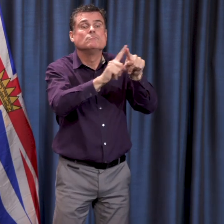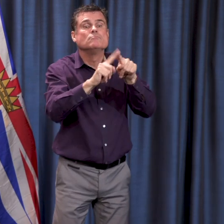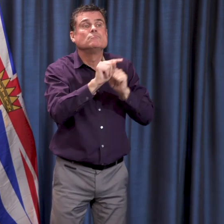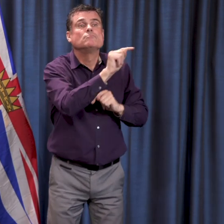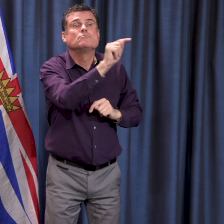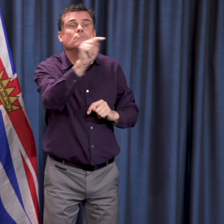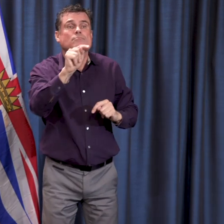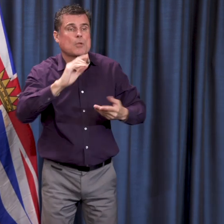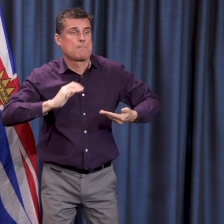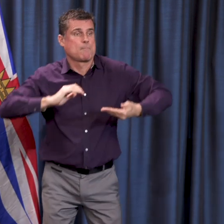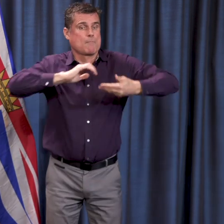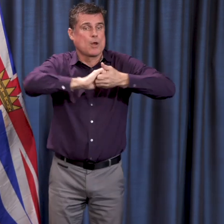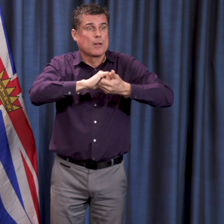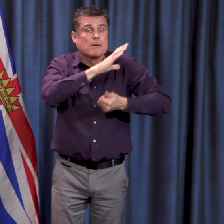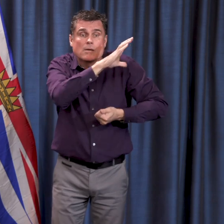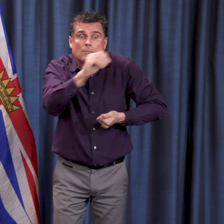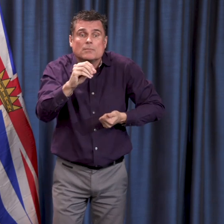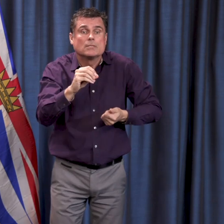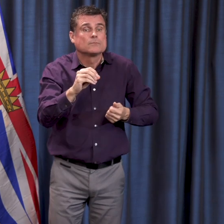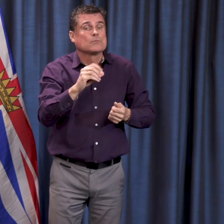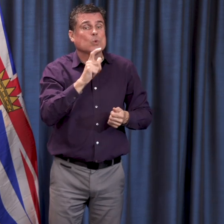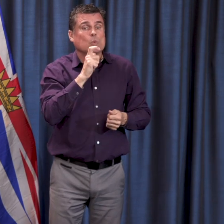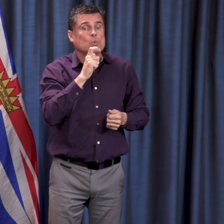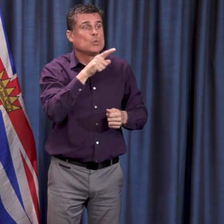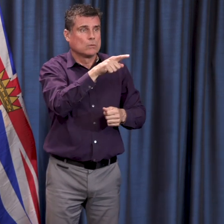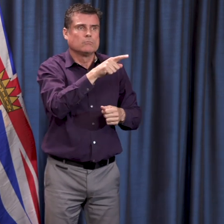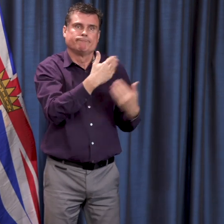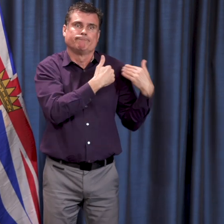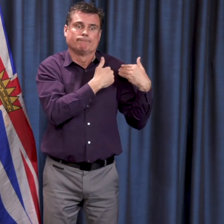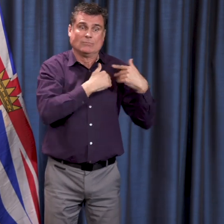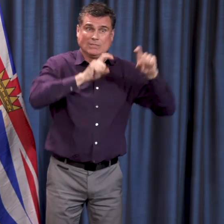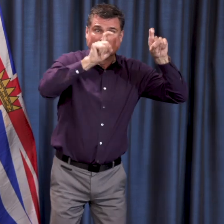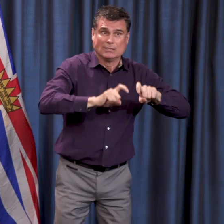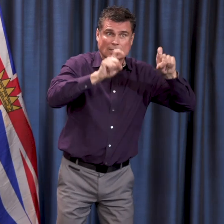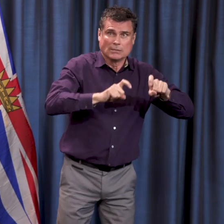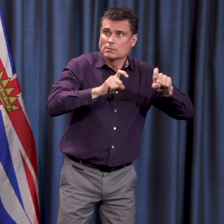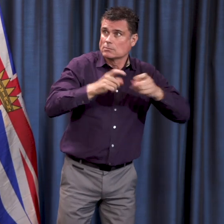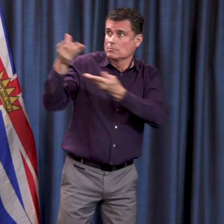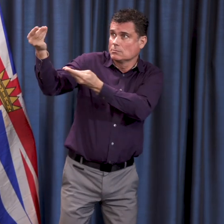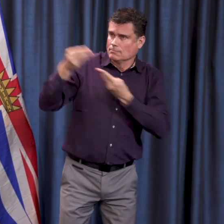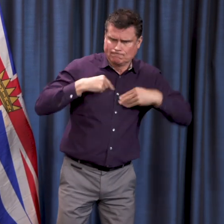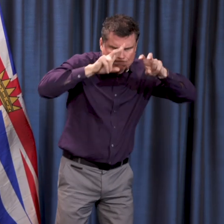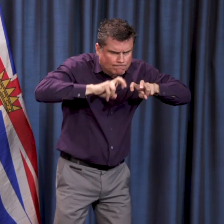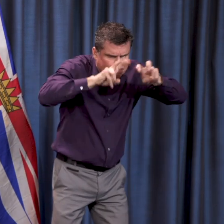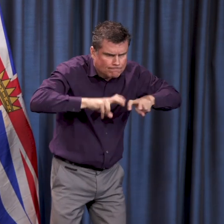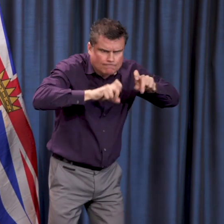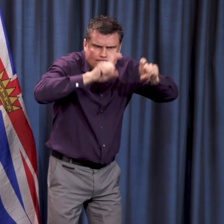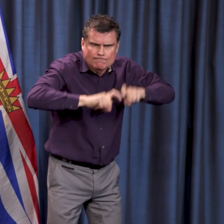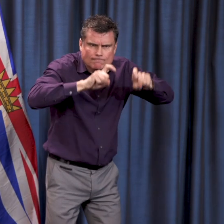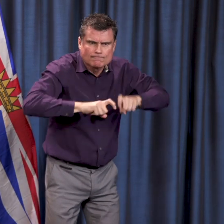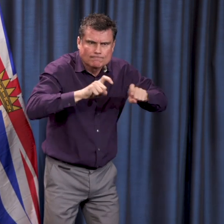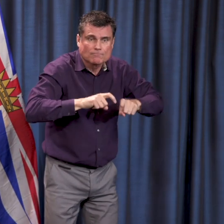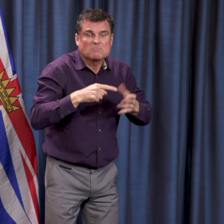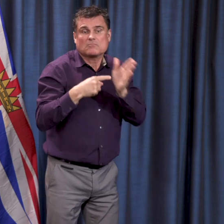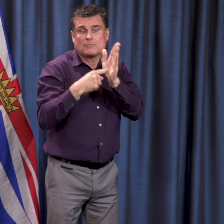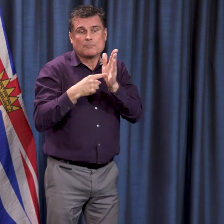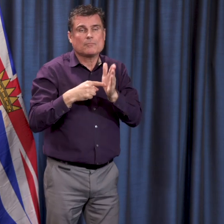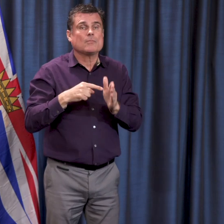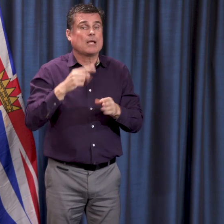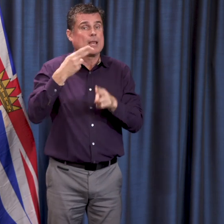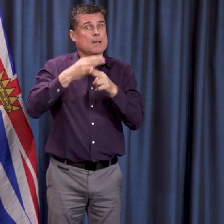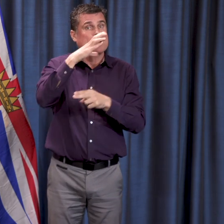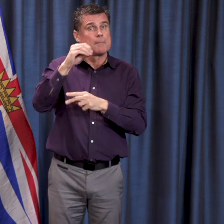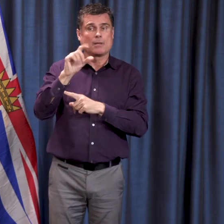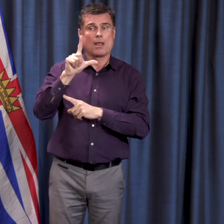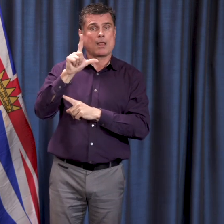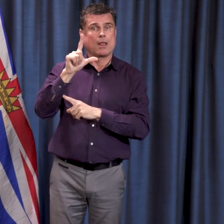Labs and then partners through the health authorities who have been assisting with that as well. This allows us to expand our testing capacity